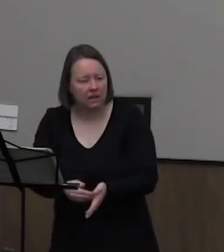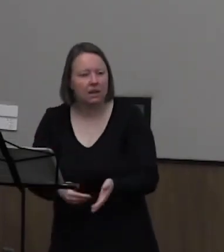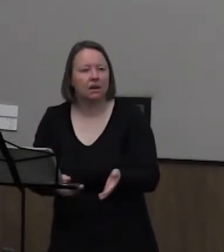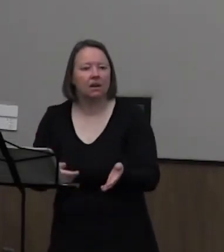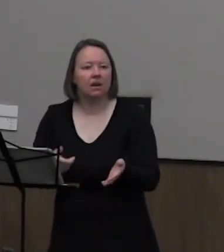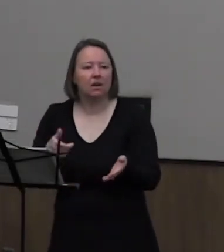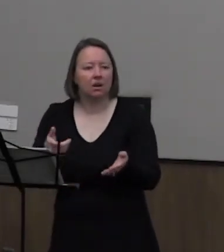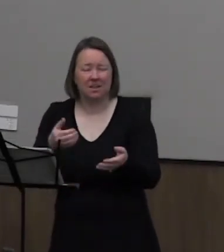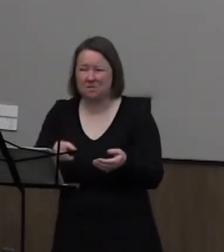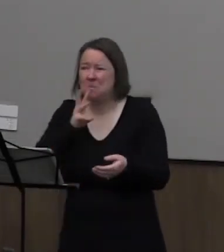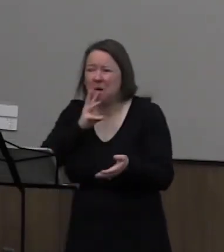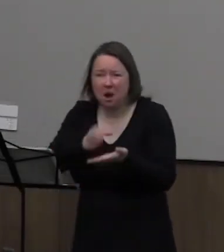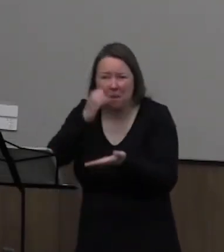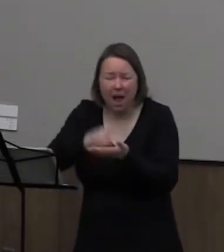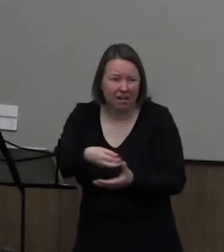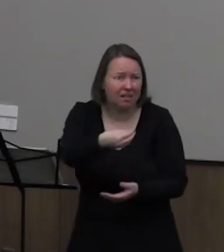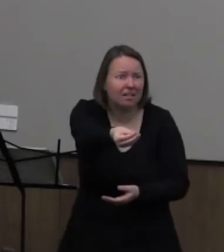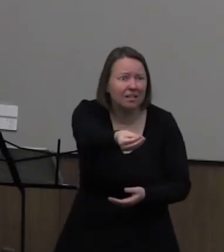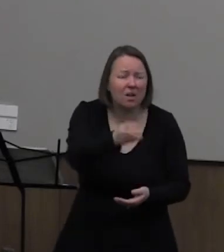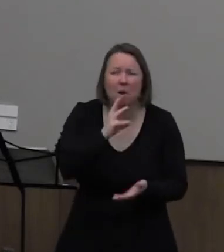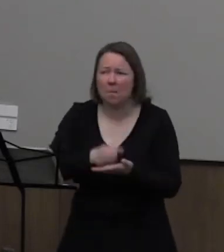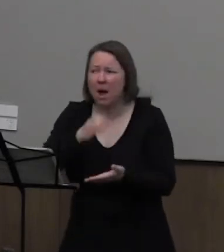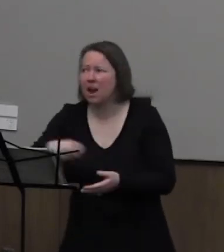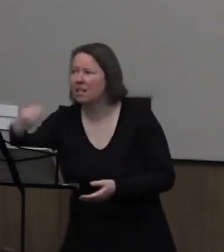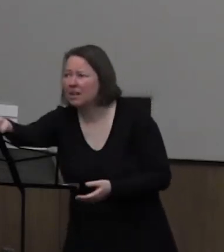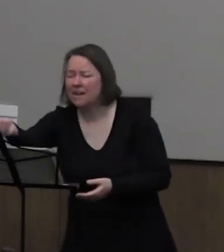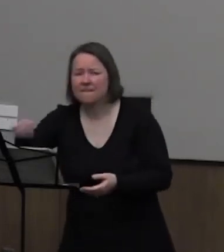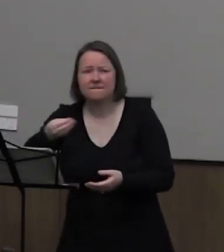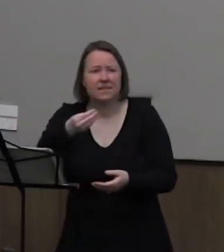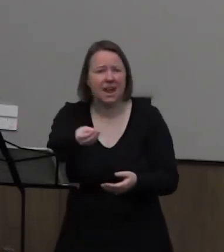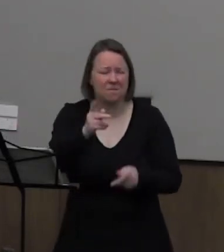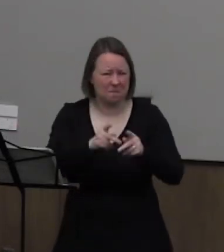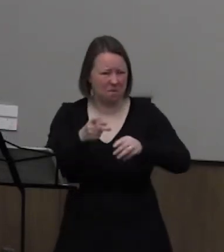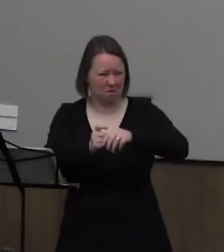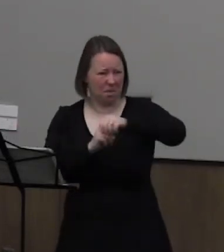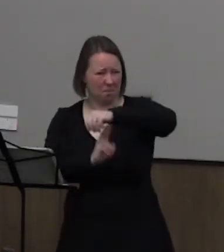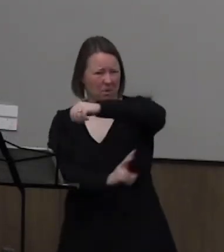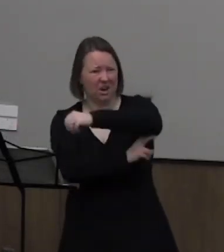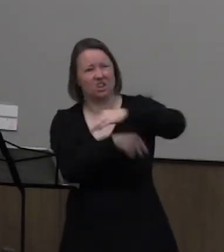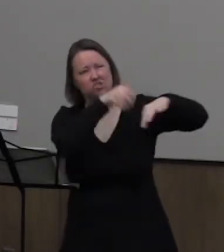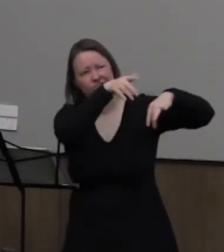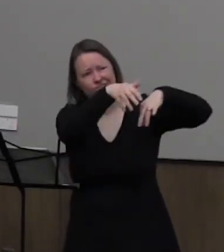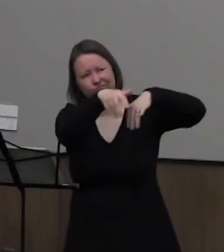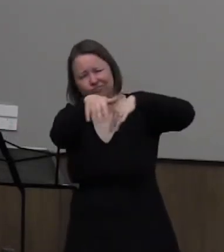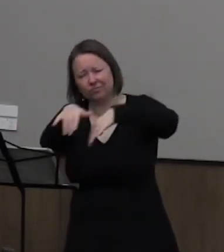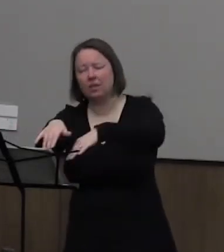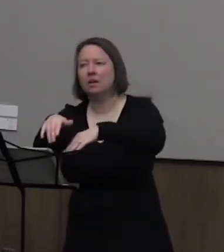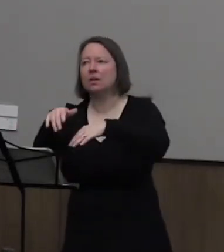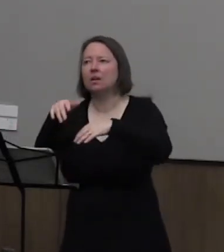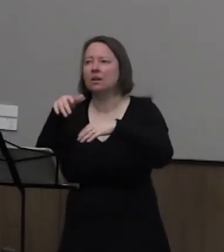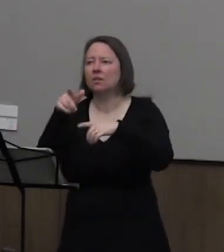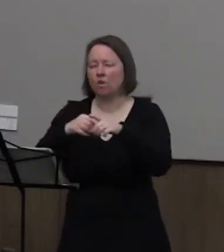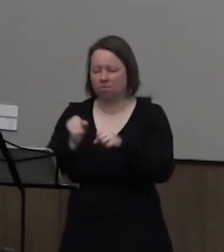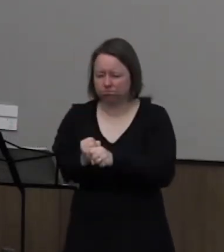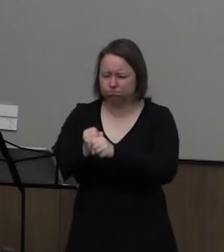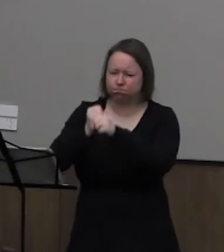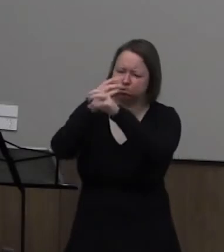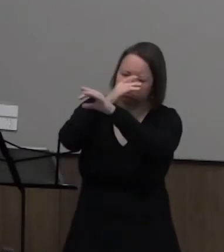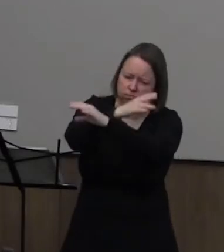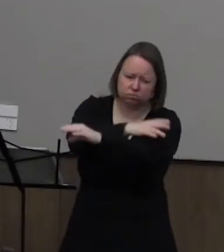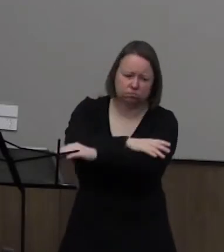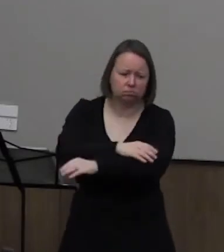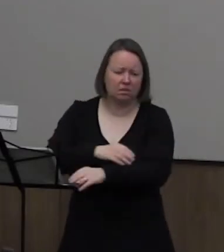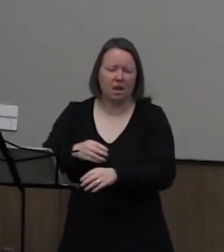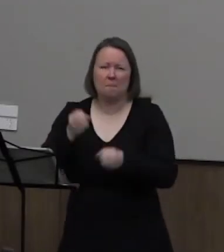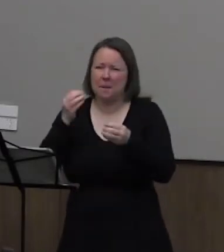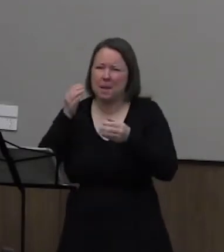offering bottles of water to everyone coming over the bridge. Since so much of the debris from the explosion sheathed city streets, many of the